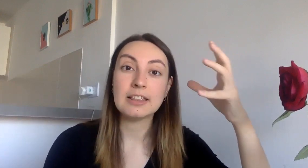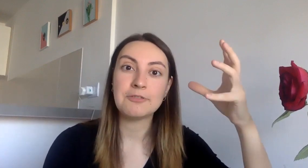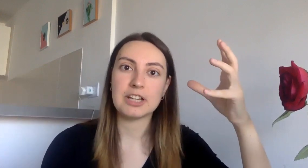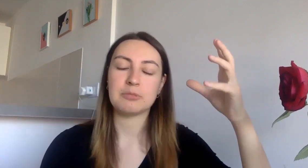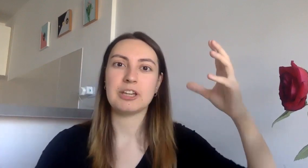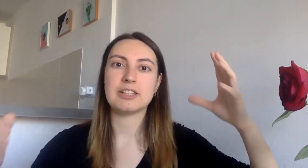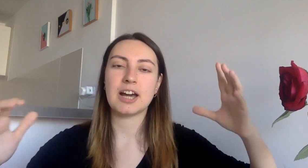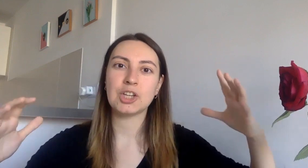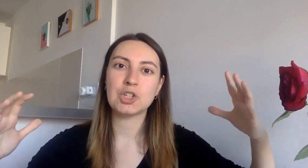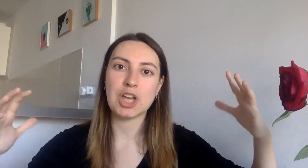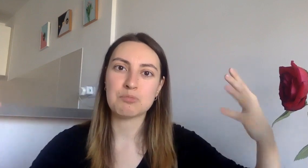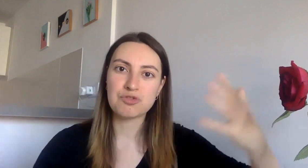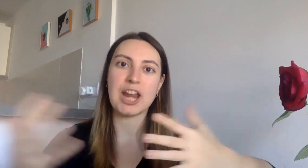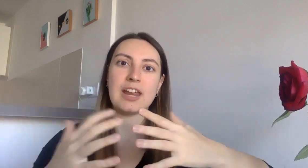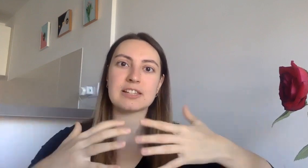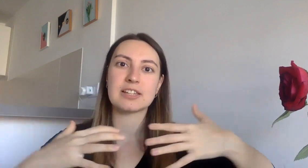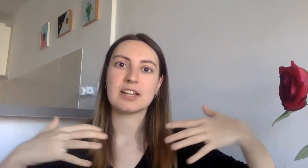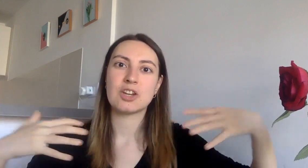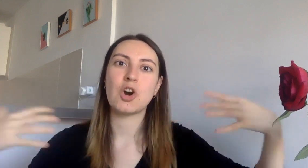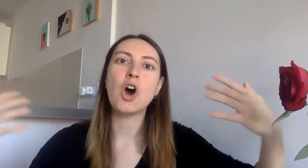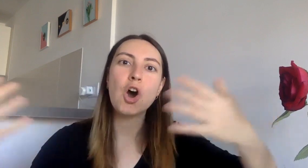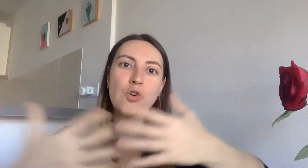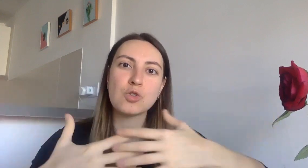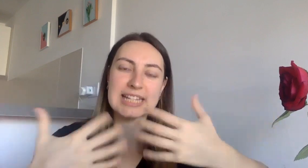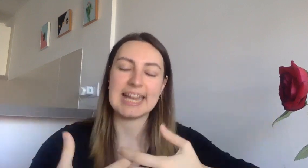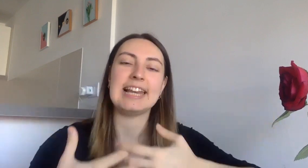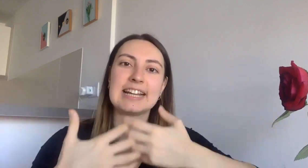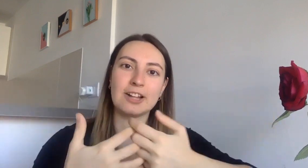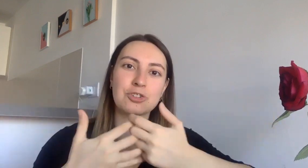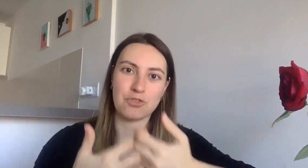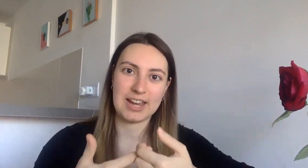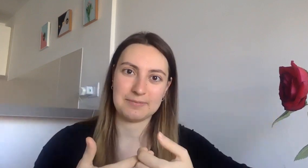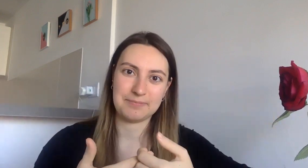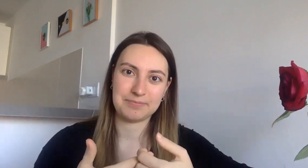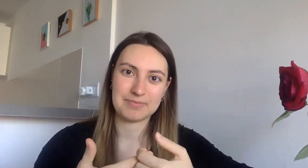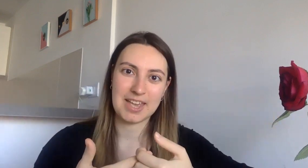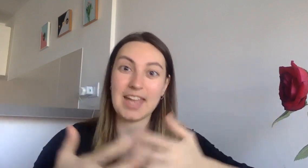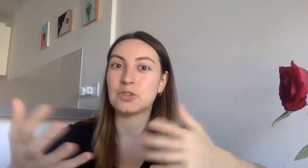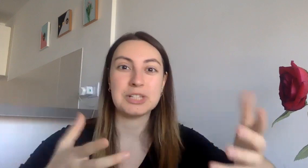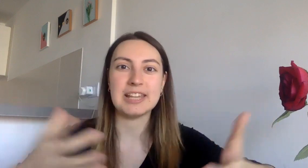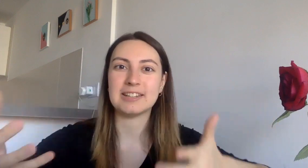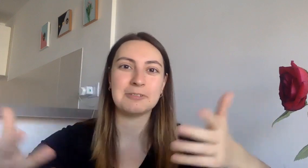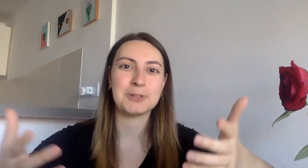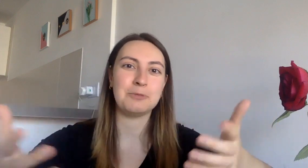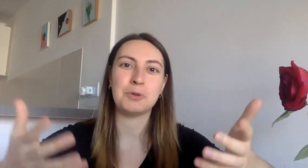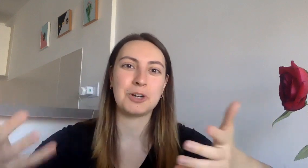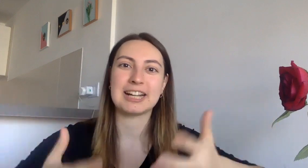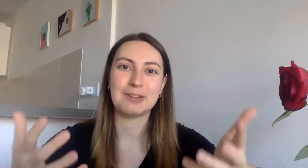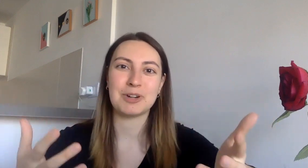loved it because i could embrace whole italian culturally and cuisine obviously we were in calabria